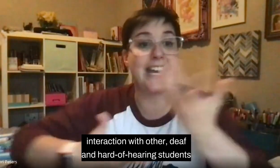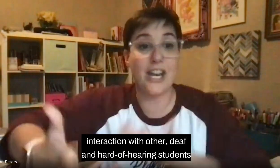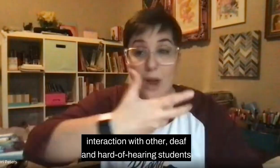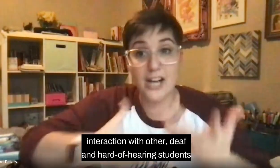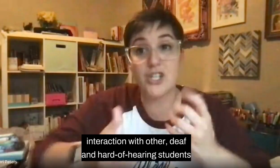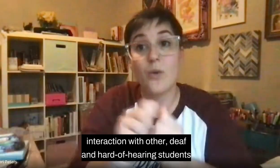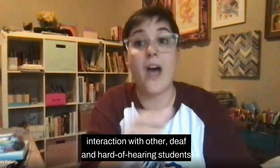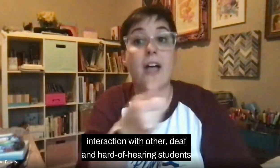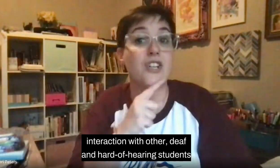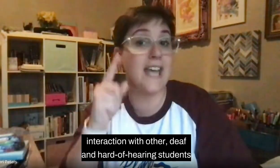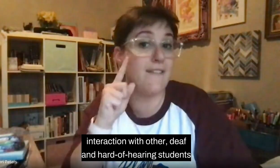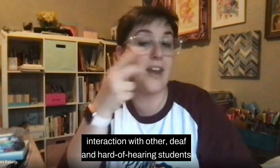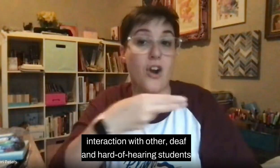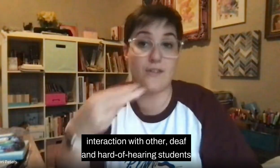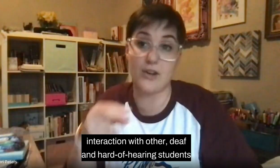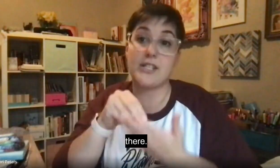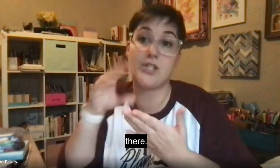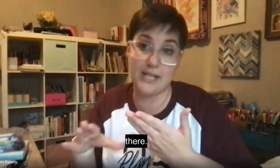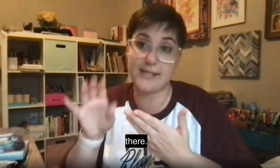interaction with other deaf and hard of hearing students there.